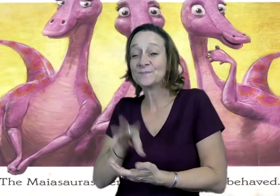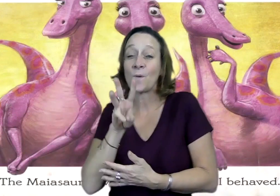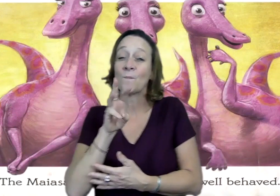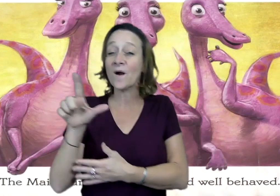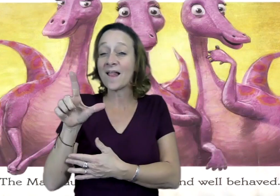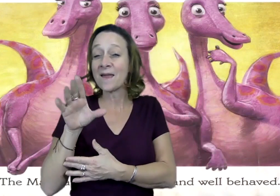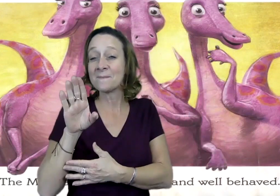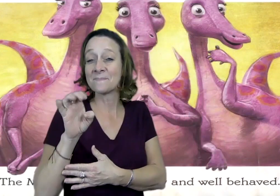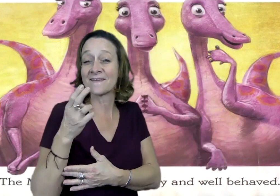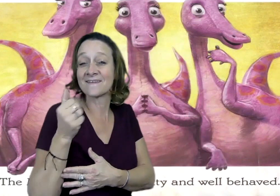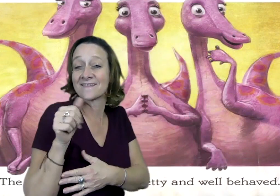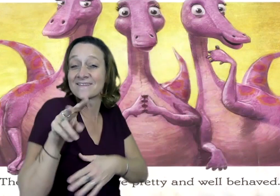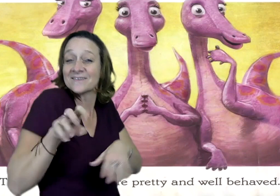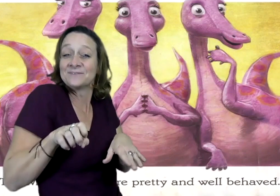And well-behaved.